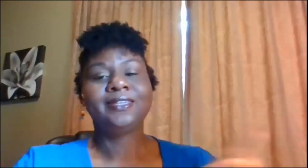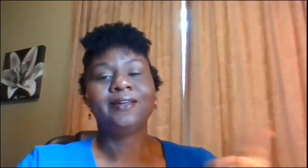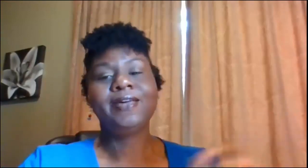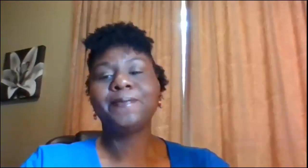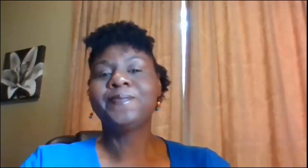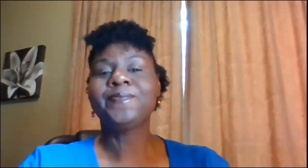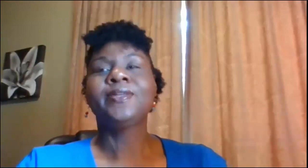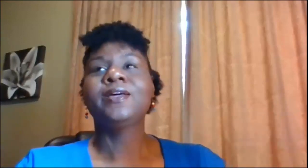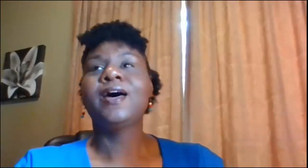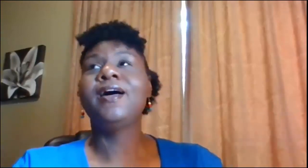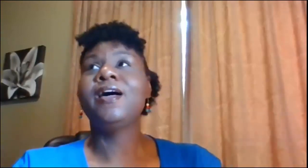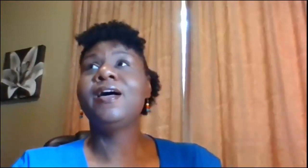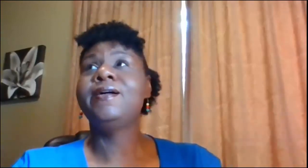okay um